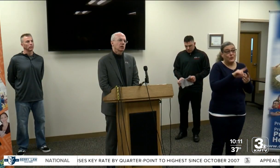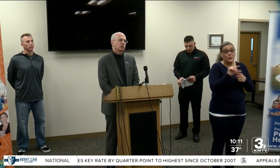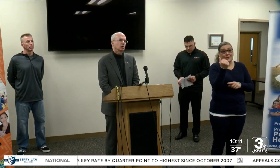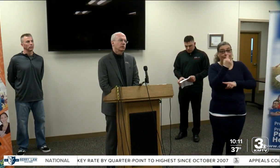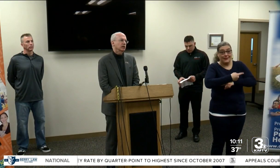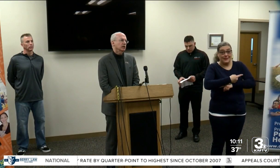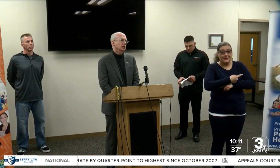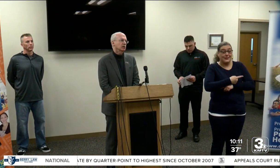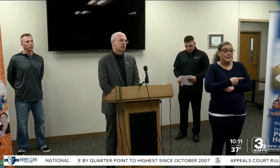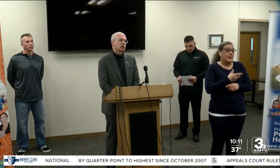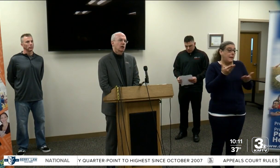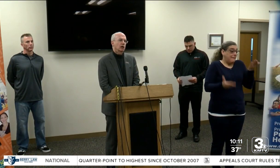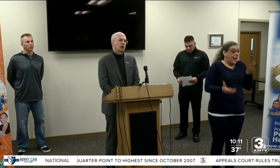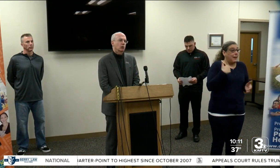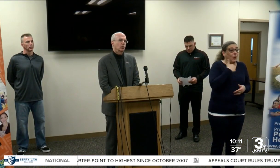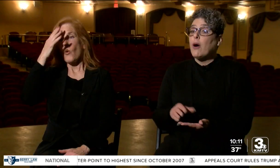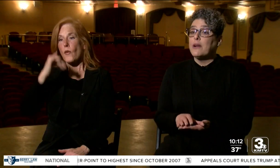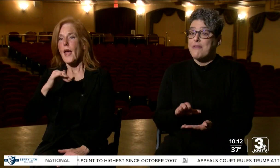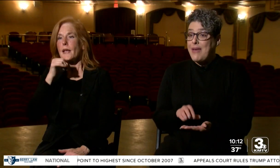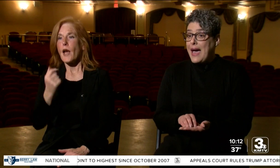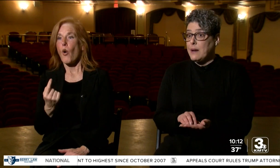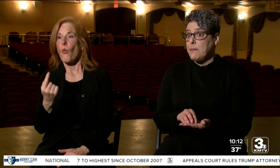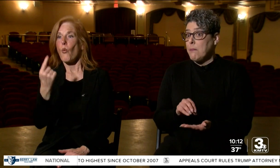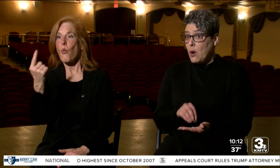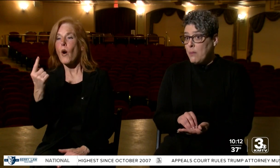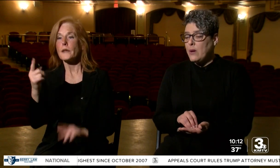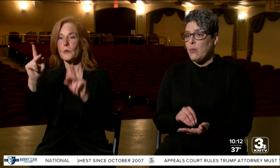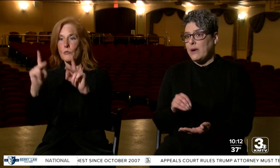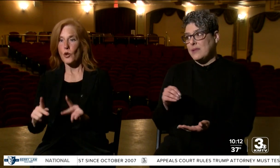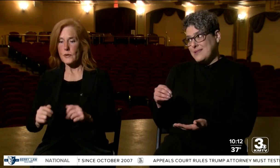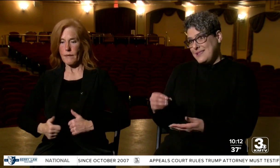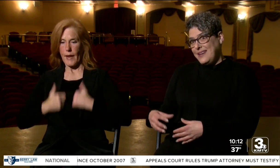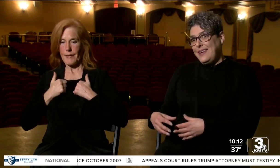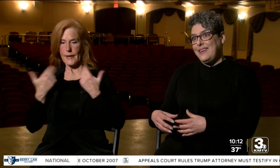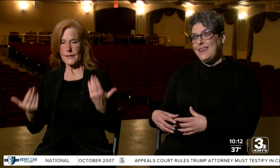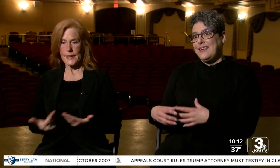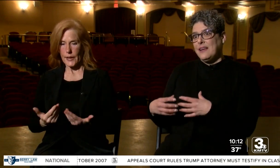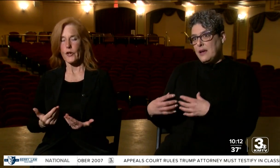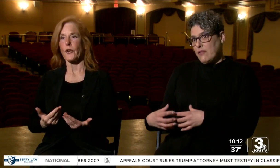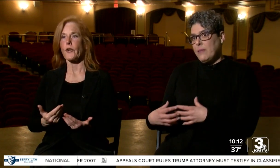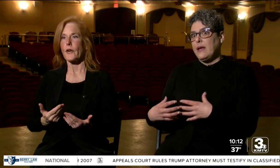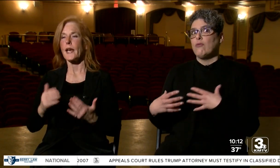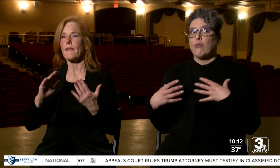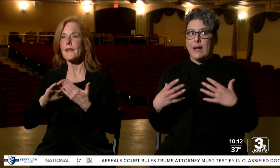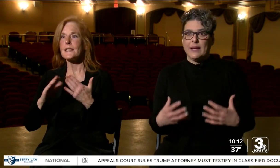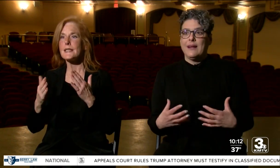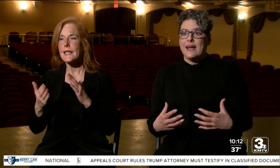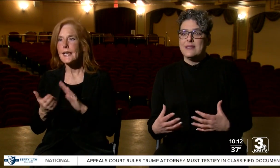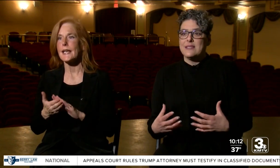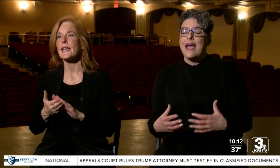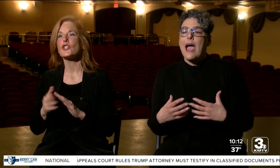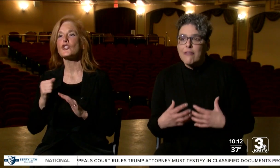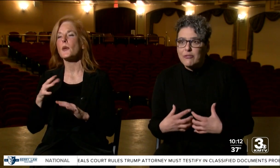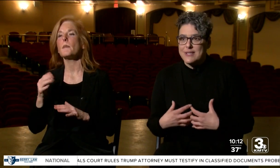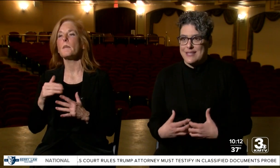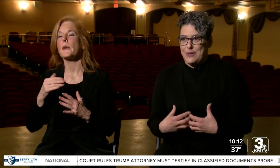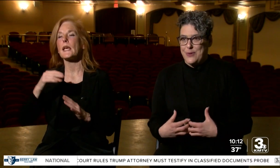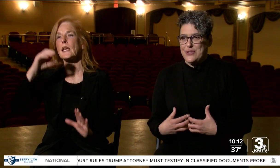with great importance. To be part of that moment where the city government recognized every single